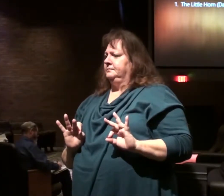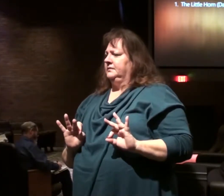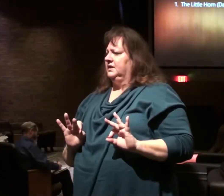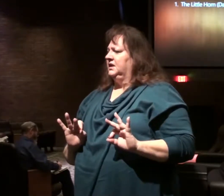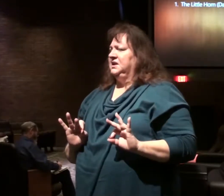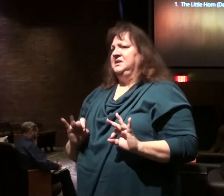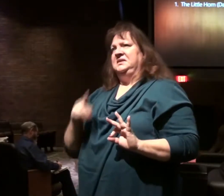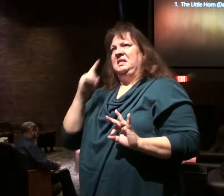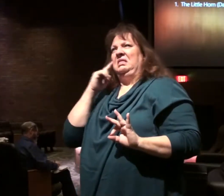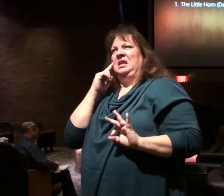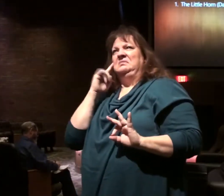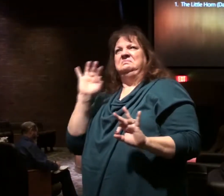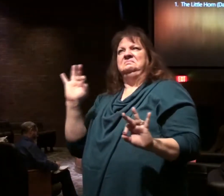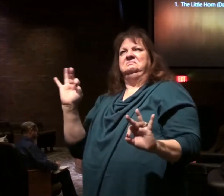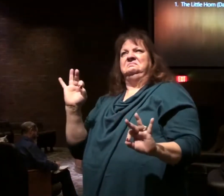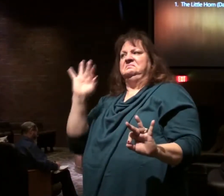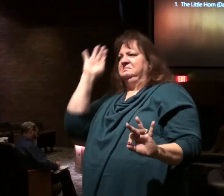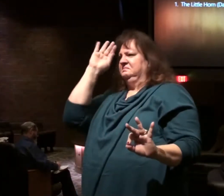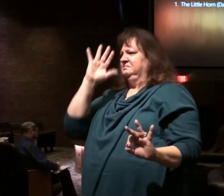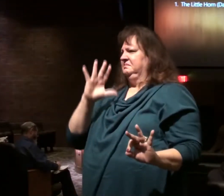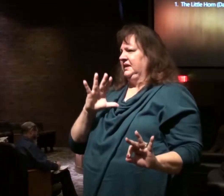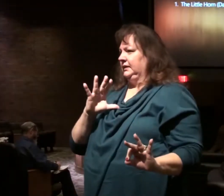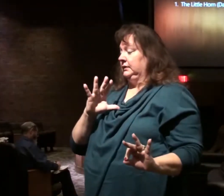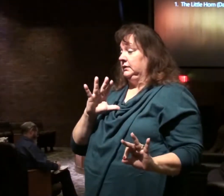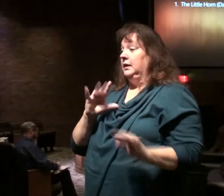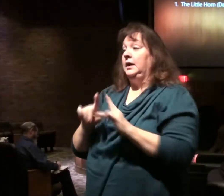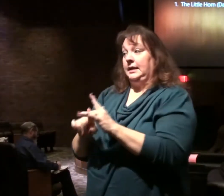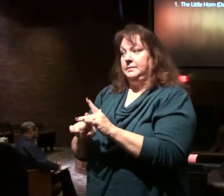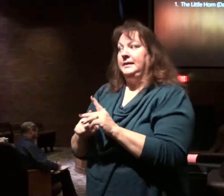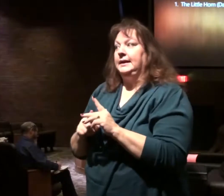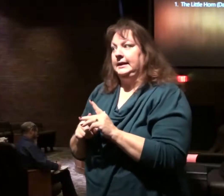relatively unimportant at the beginning.